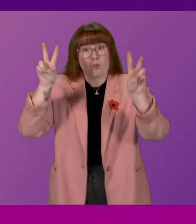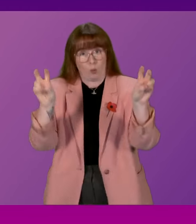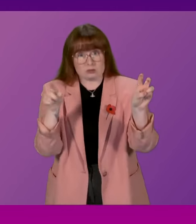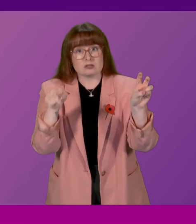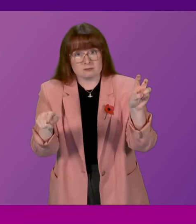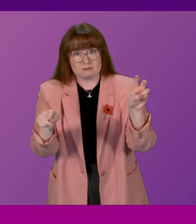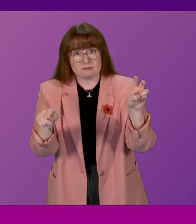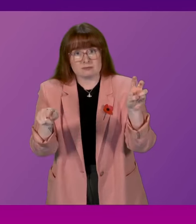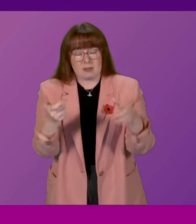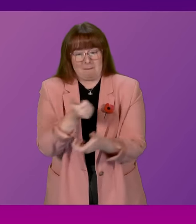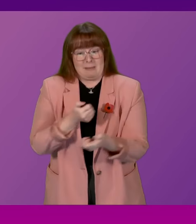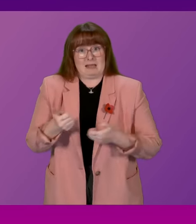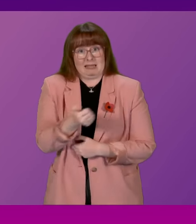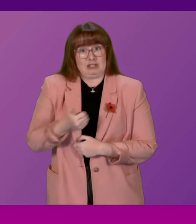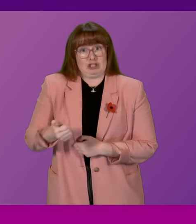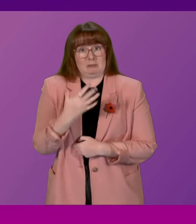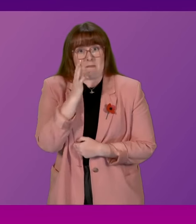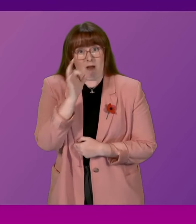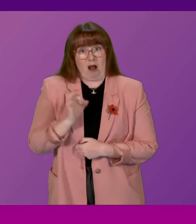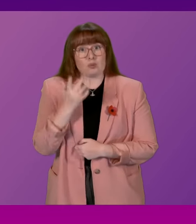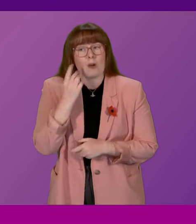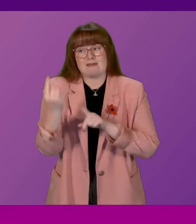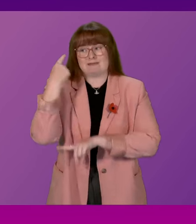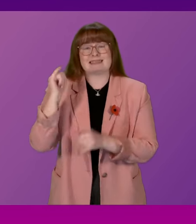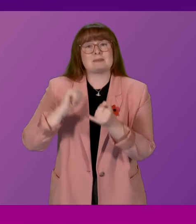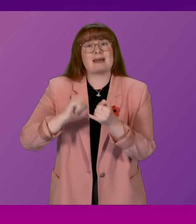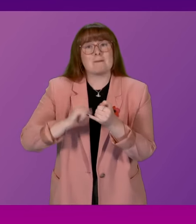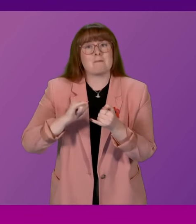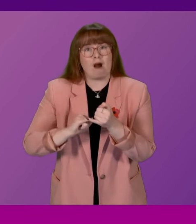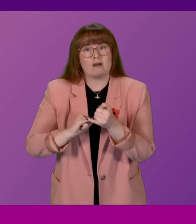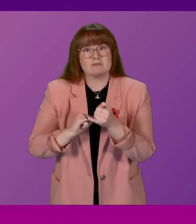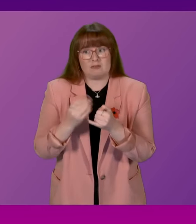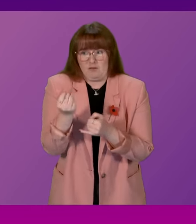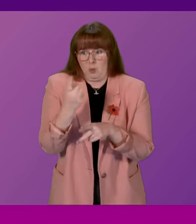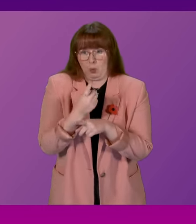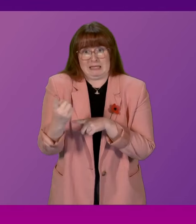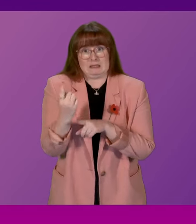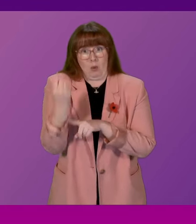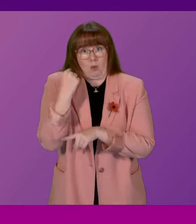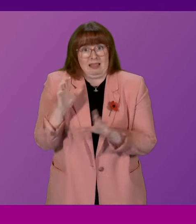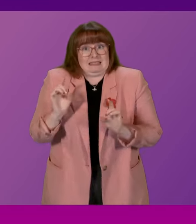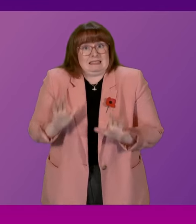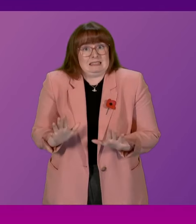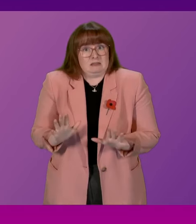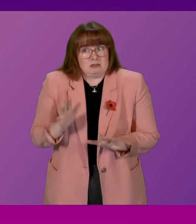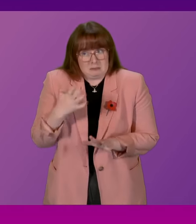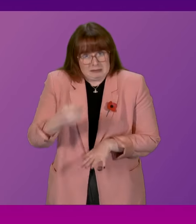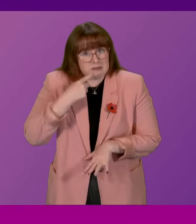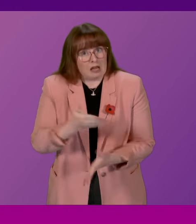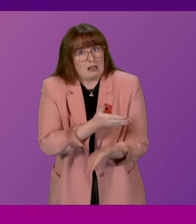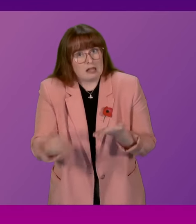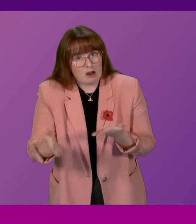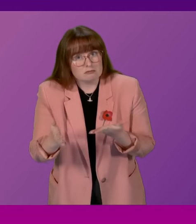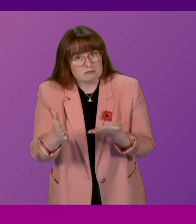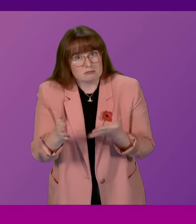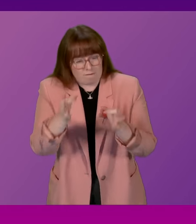the messages were asked for in September just a matter of weeks ago. That's what he said, black and white in